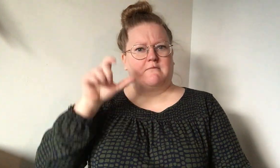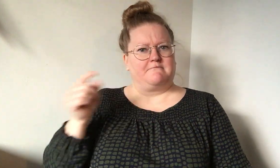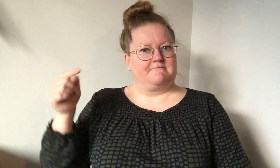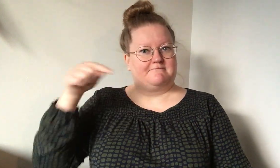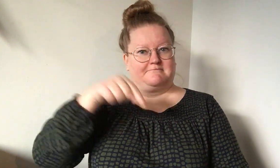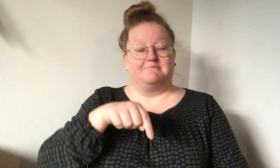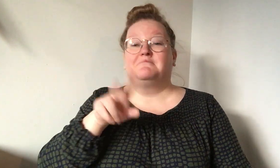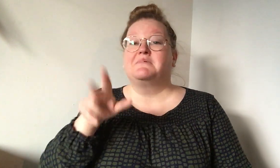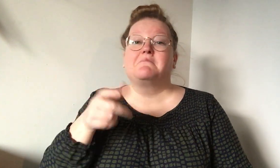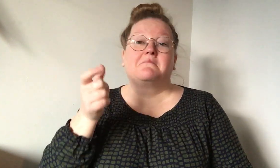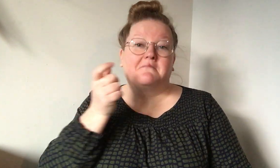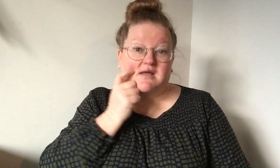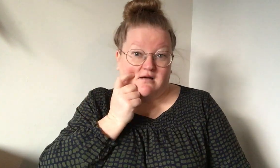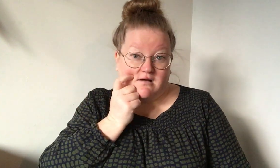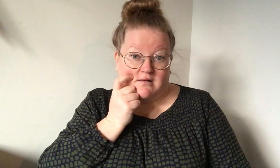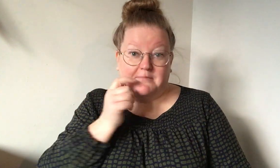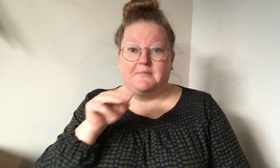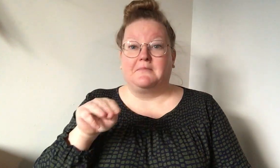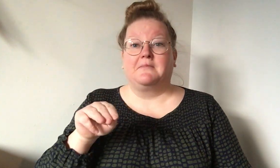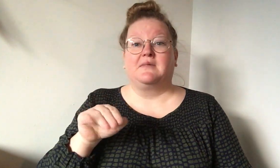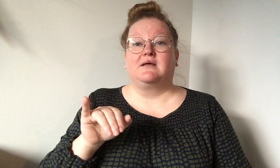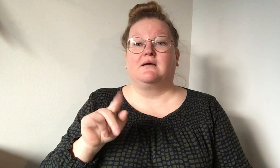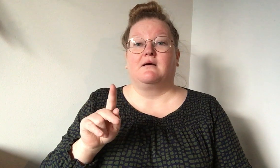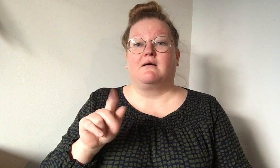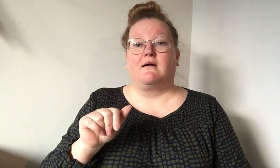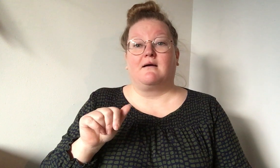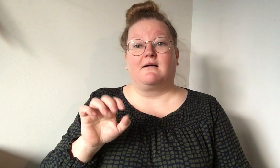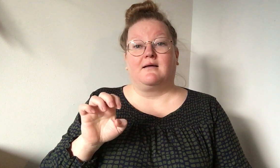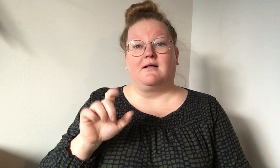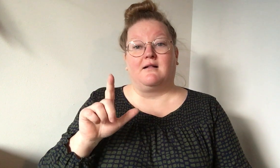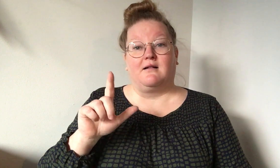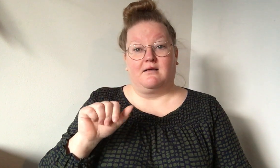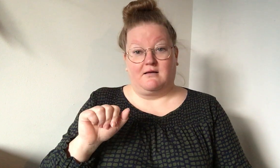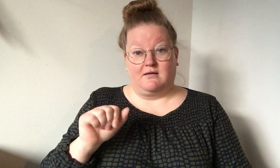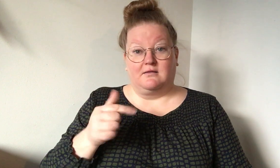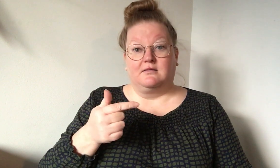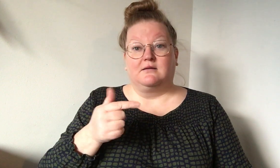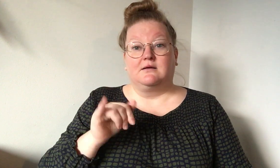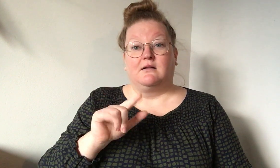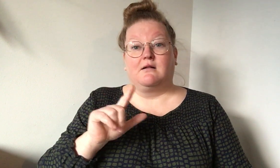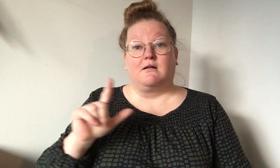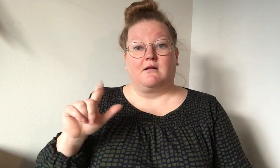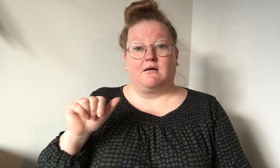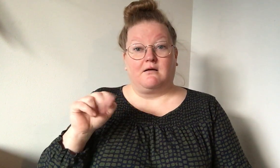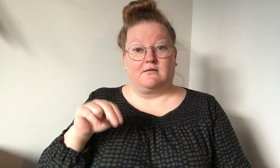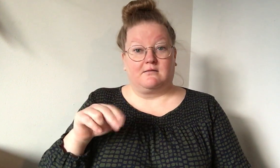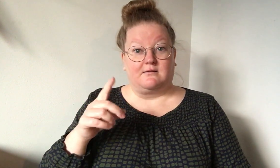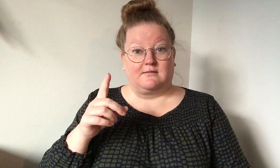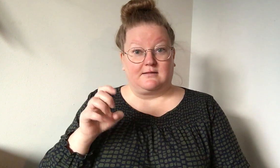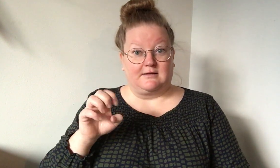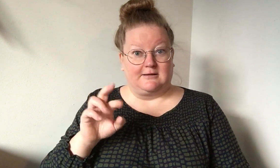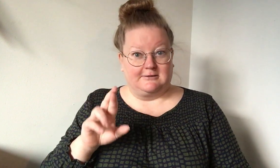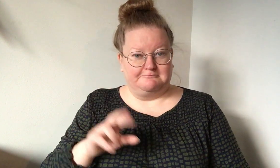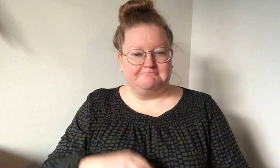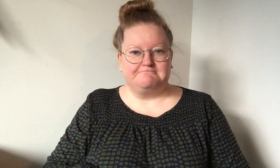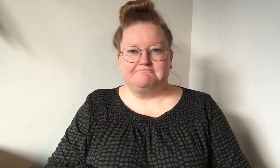love you, baby Baby, it's quite alright I need you, baby